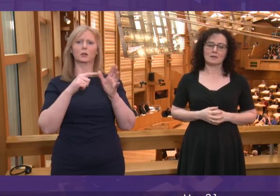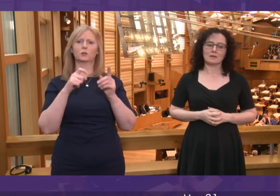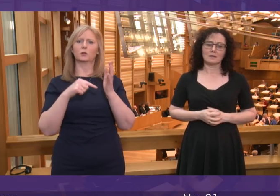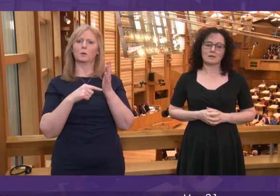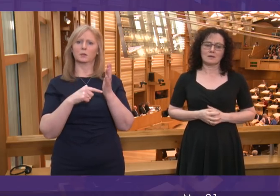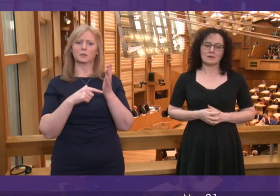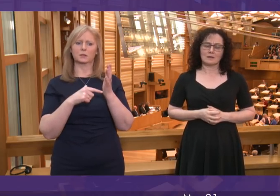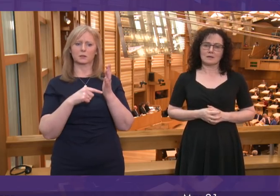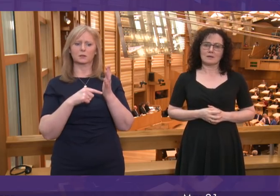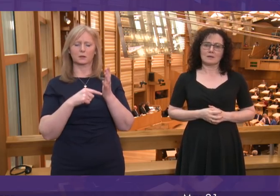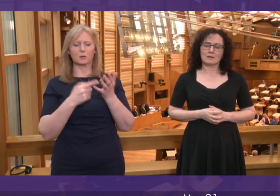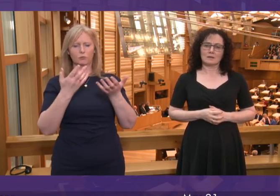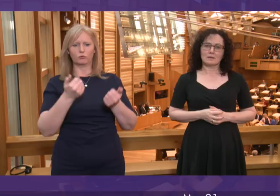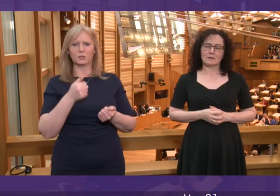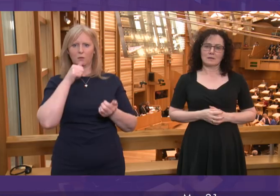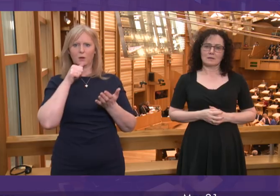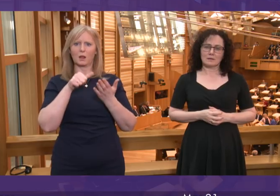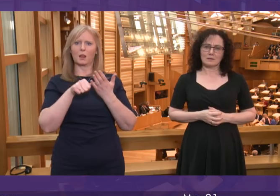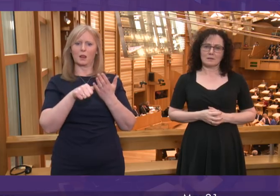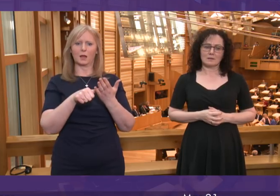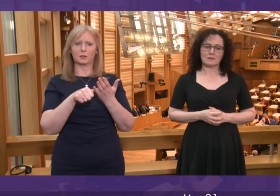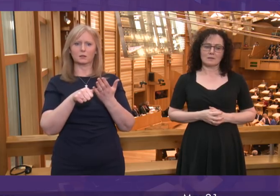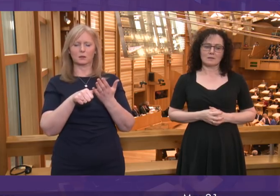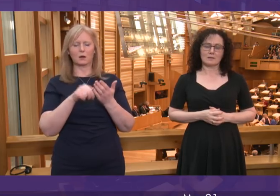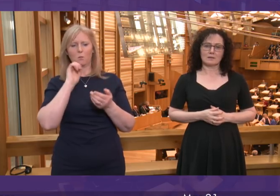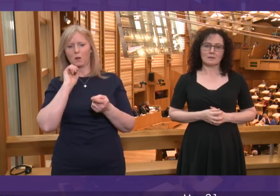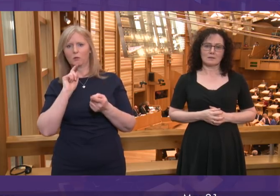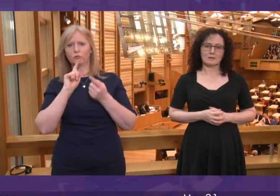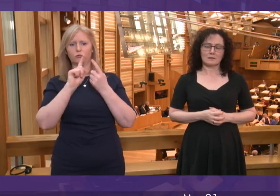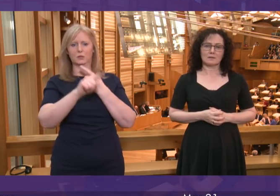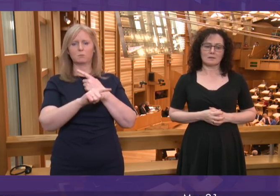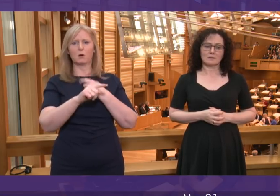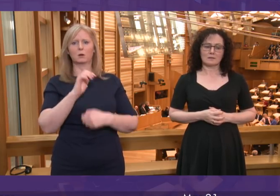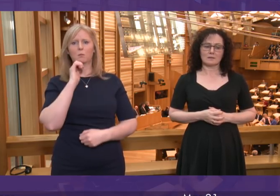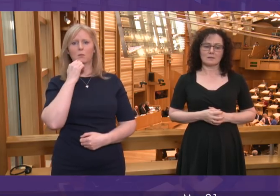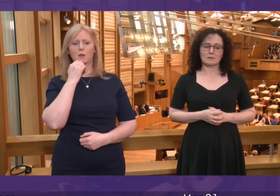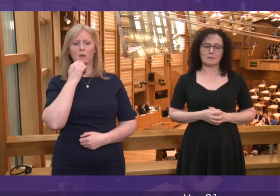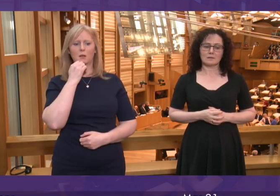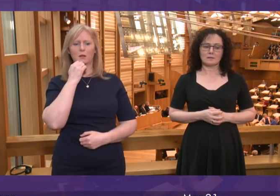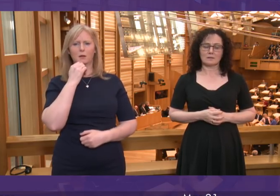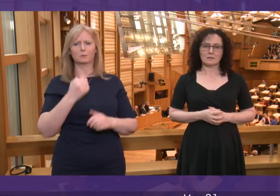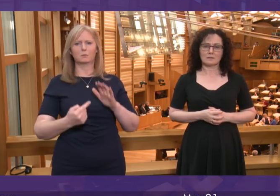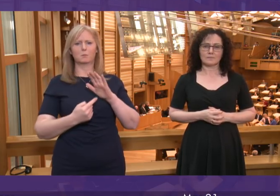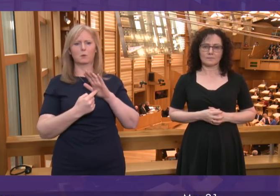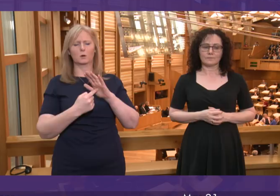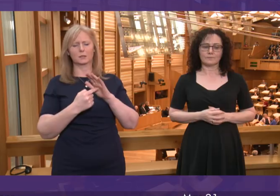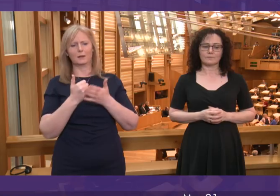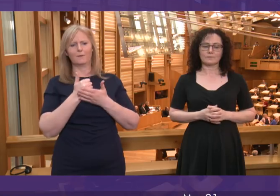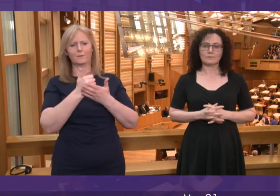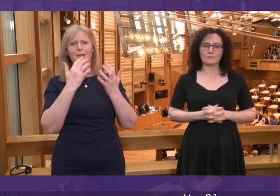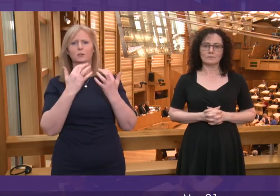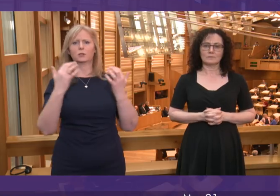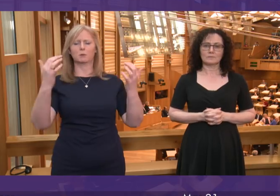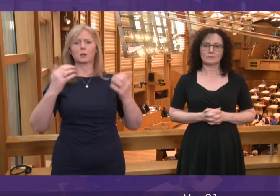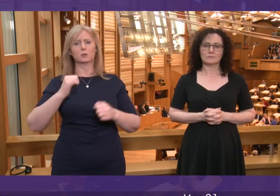has received a letter on this issue and that will be responded to in due course. I think it's important to advise the Chamber that